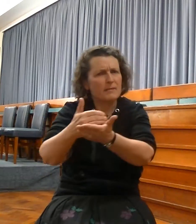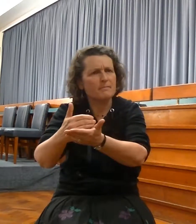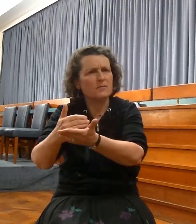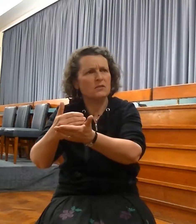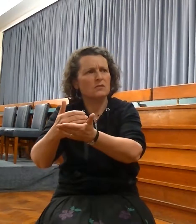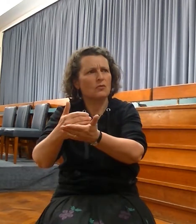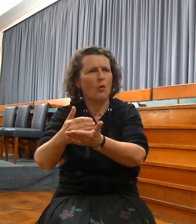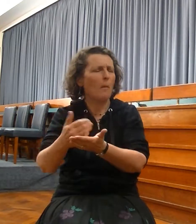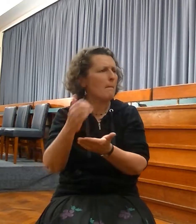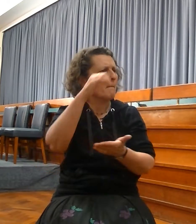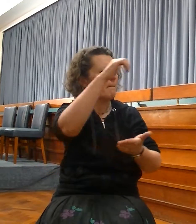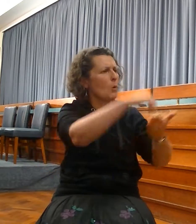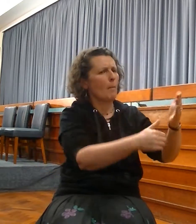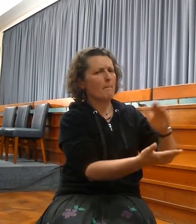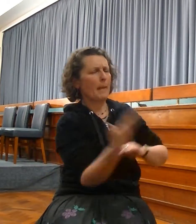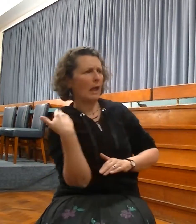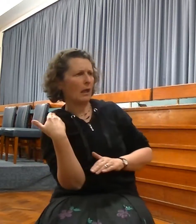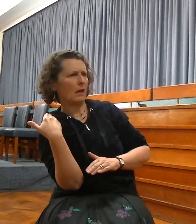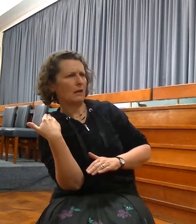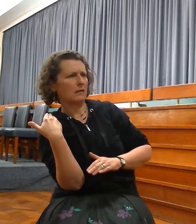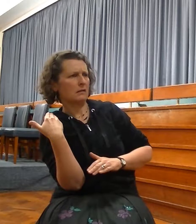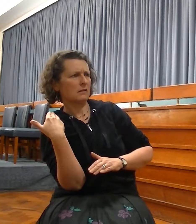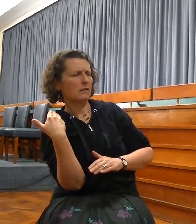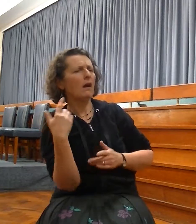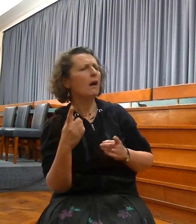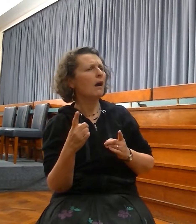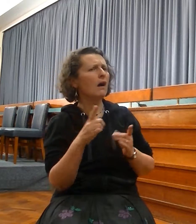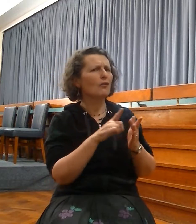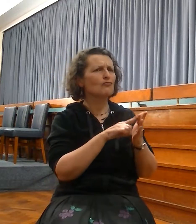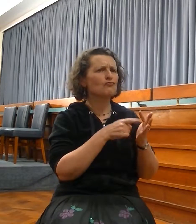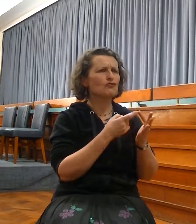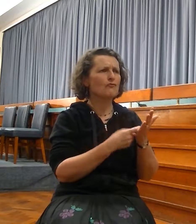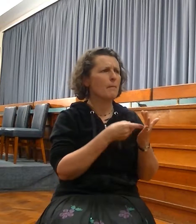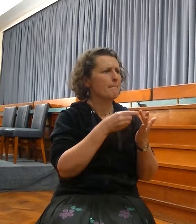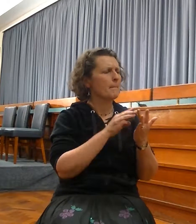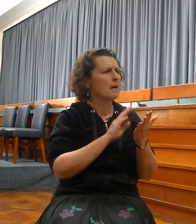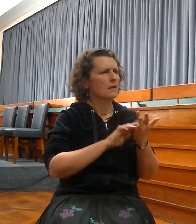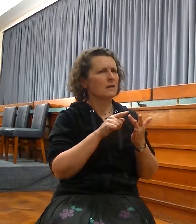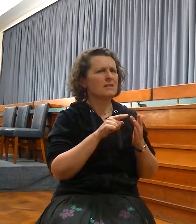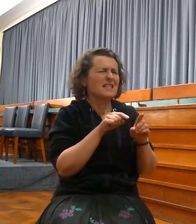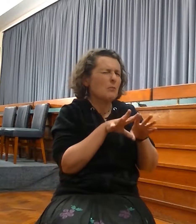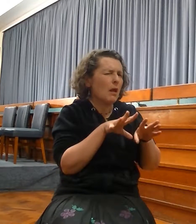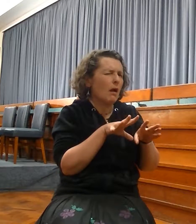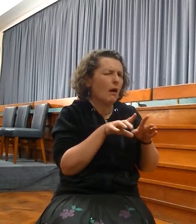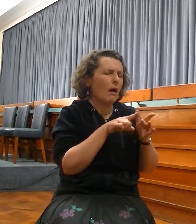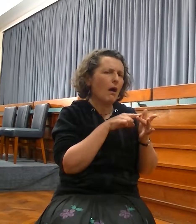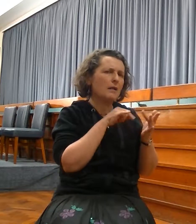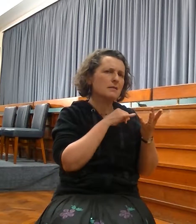Jeremiah comes, to repeating Isaiah 53. He doesn't talk about the suffering